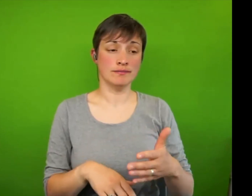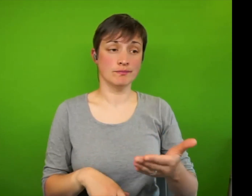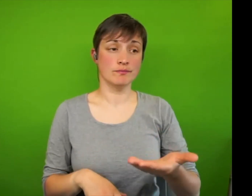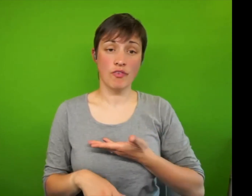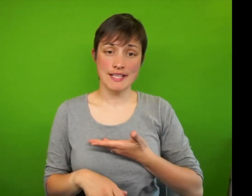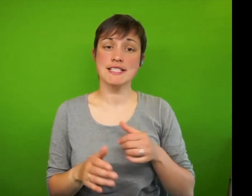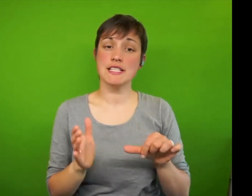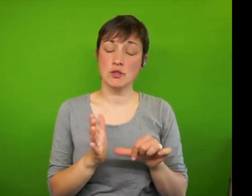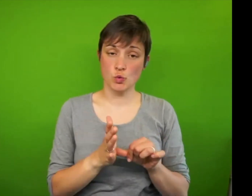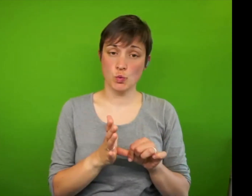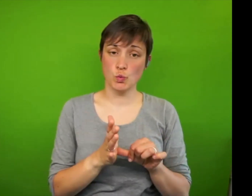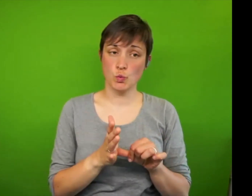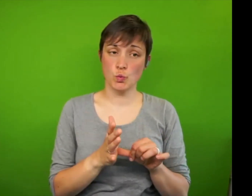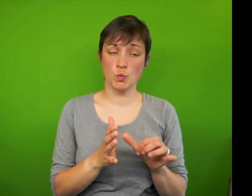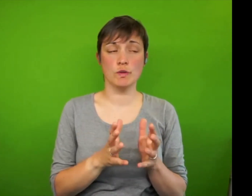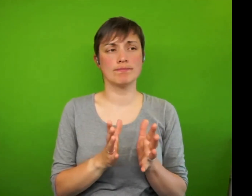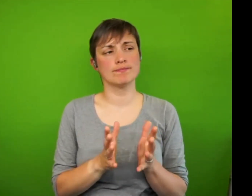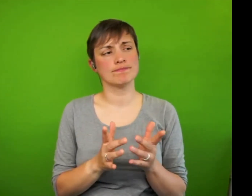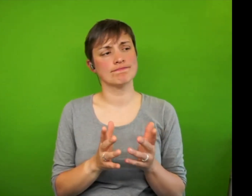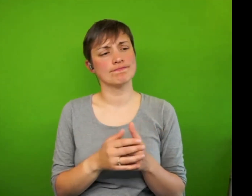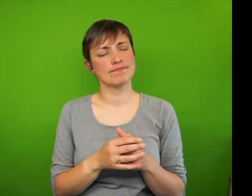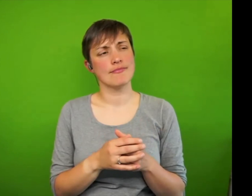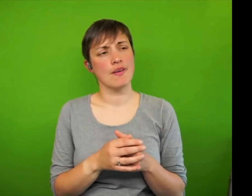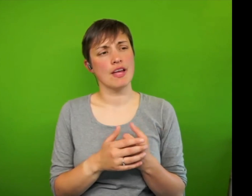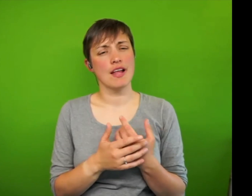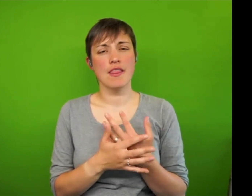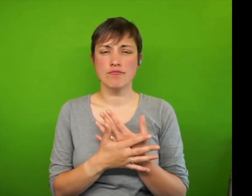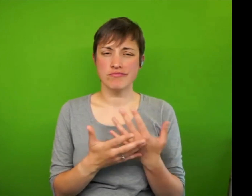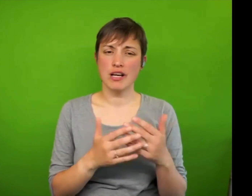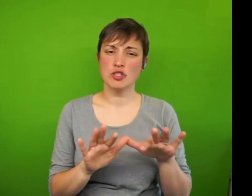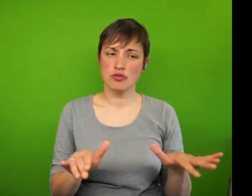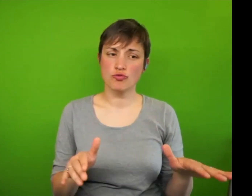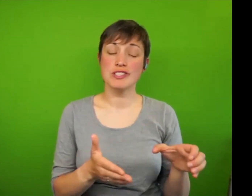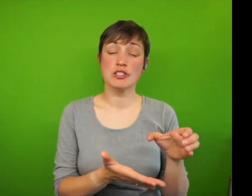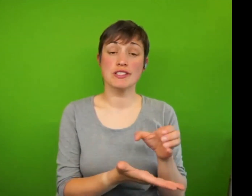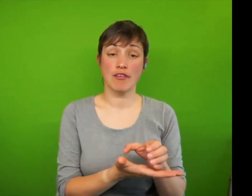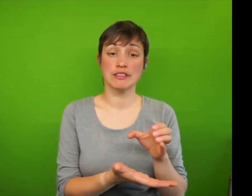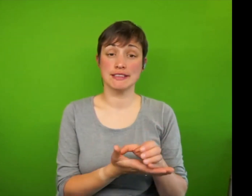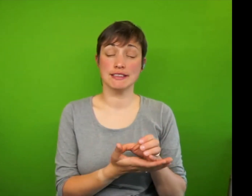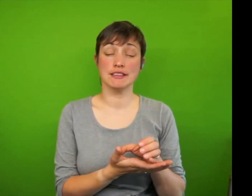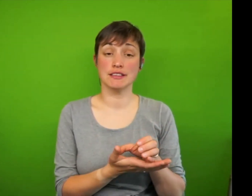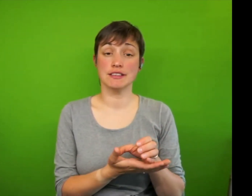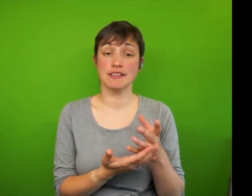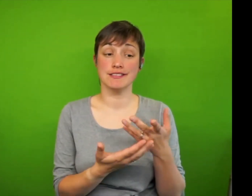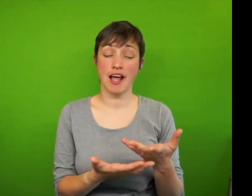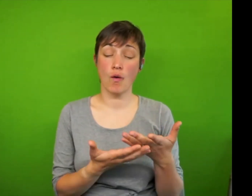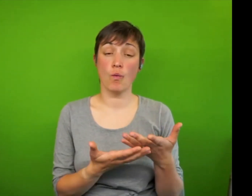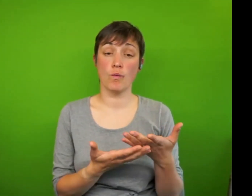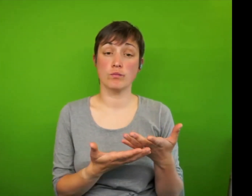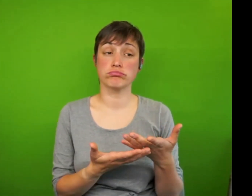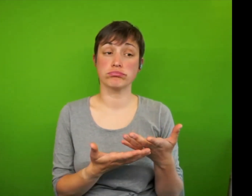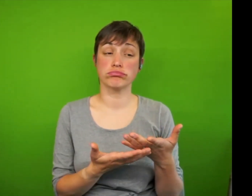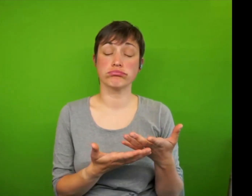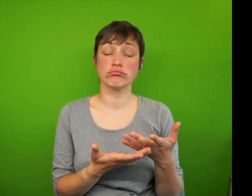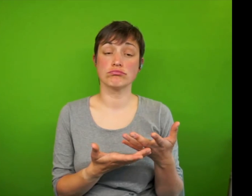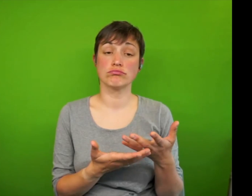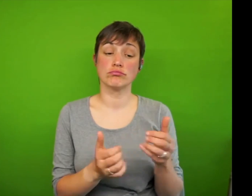And a number of I think the children's rights or children's charities now acknowledge a kind